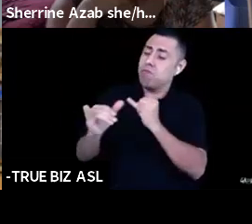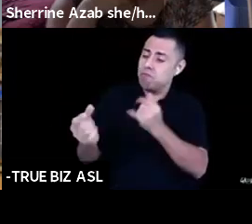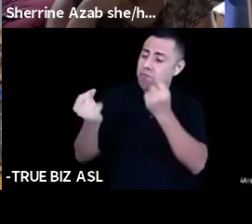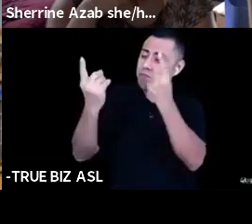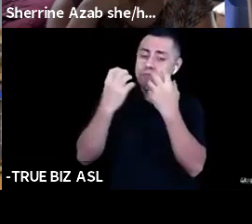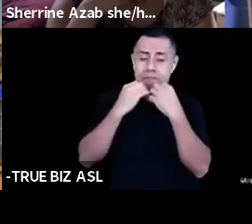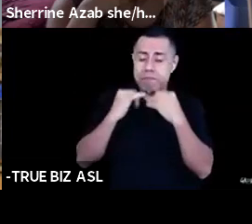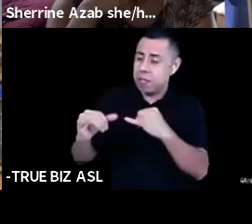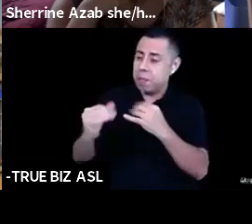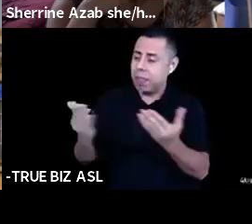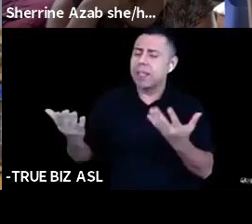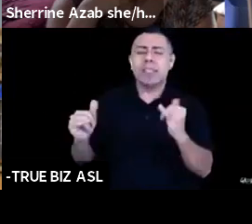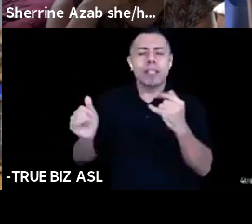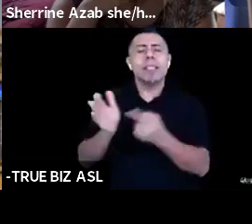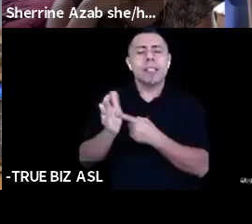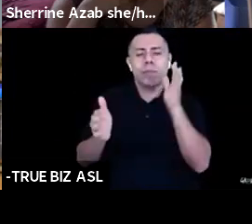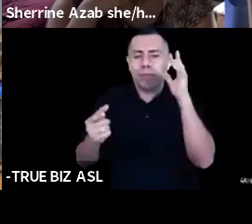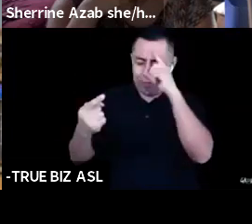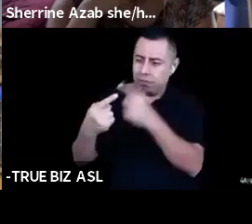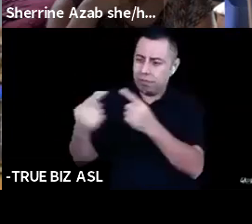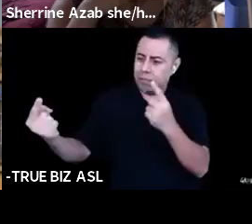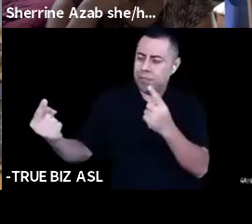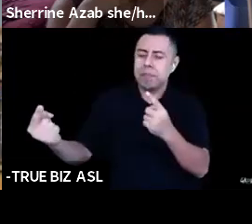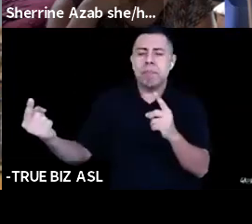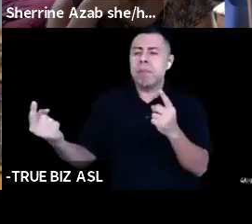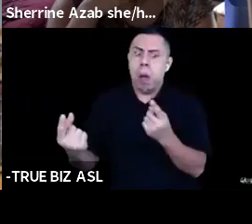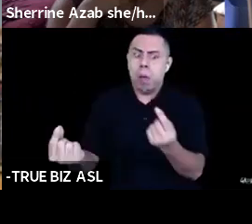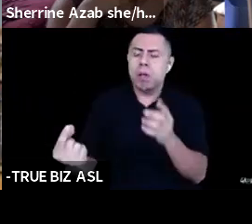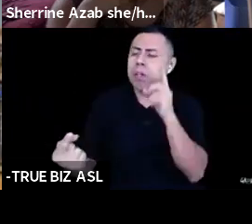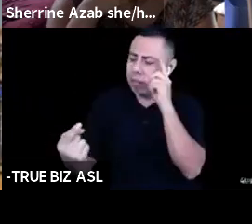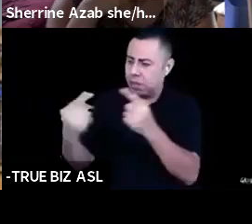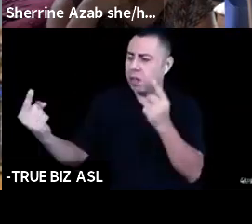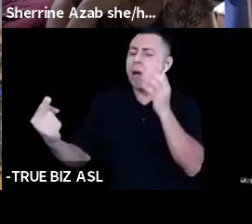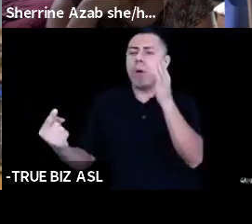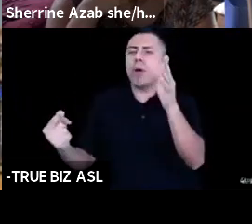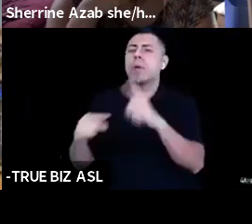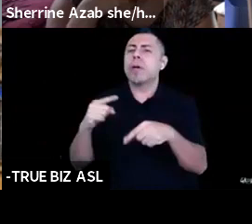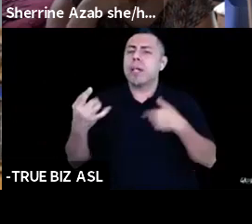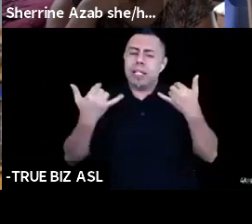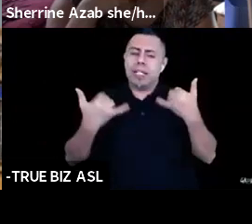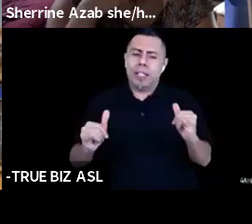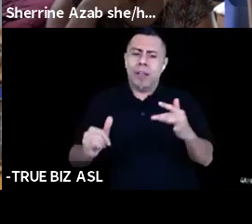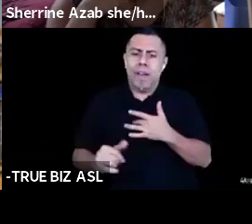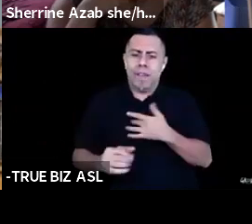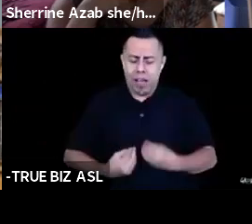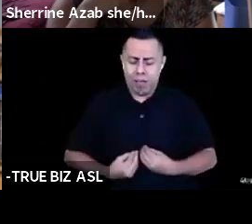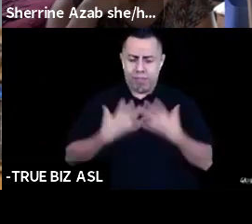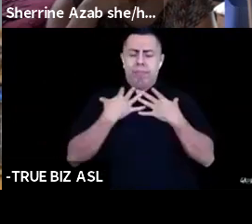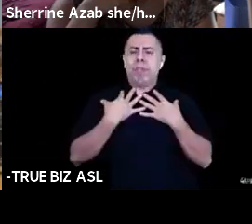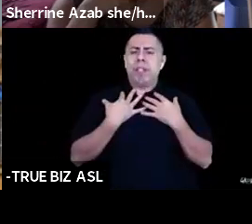you know, I find a lot of healing energy in finding a few people, um, who, okay, great. So you see the same thing